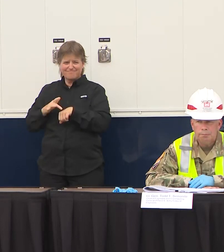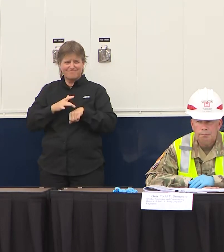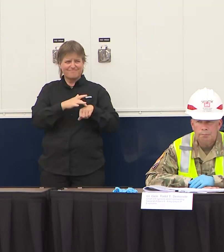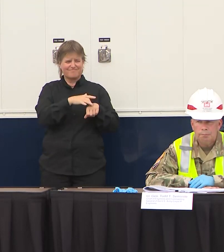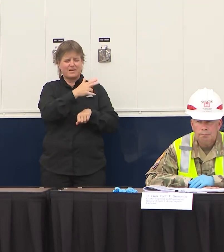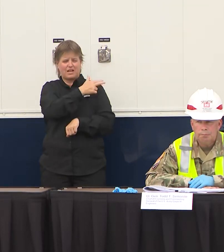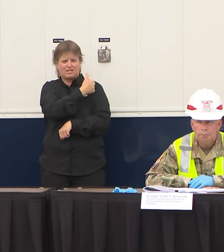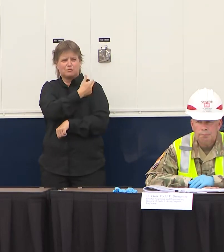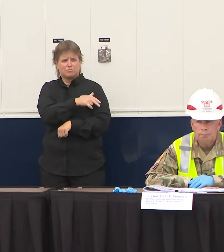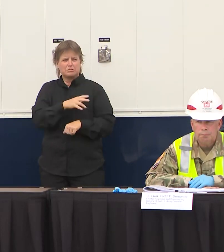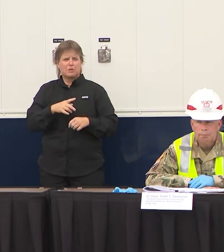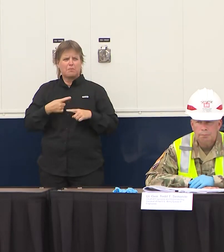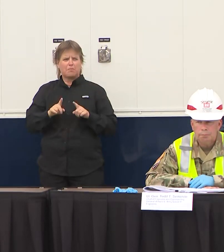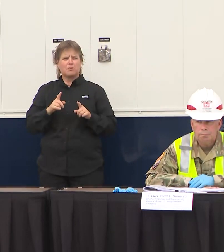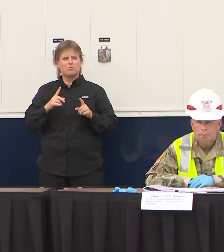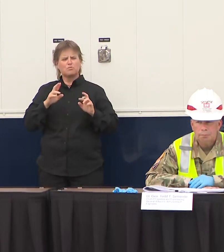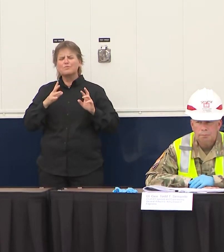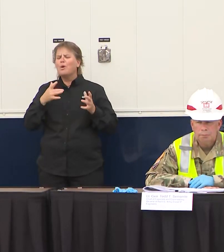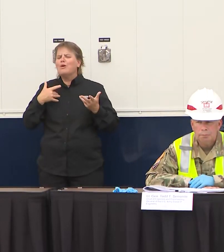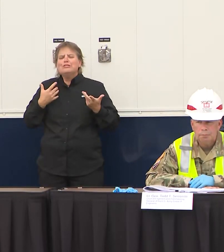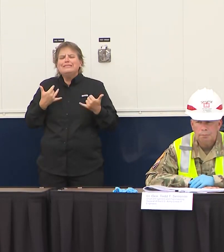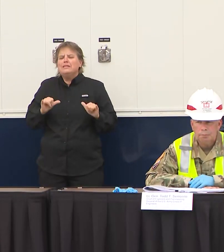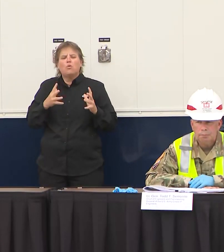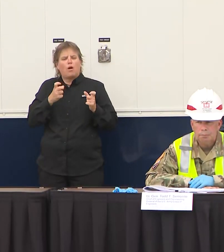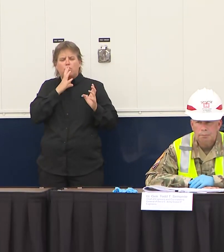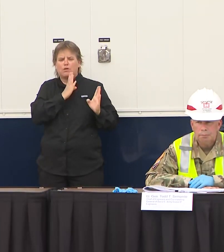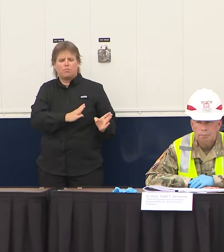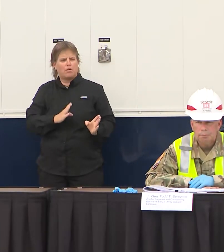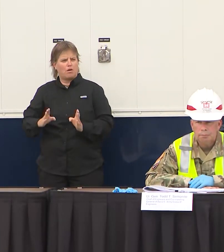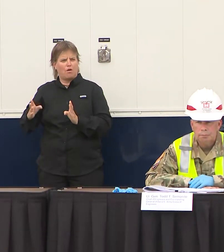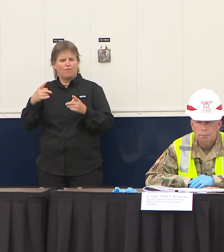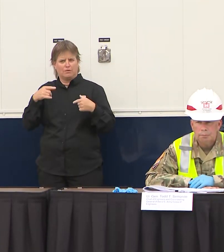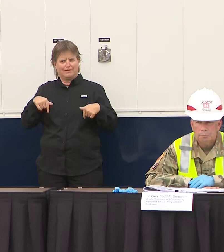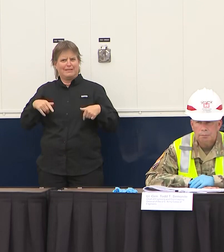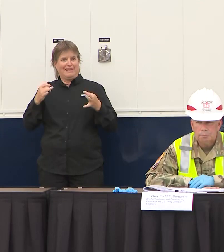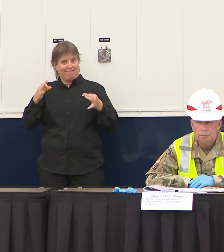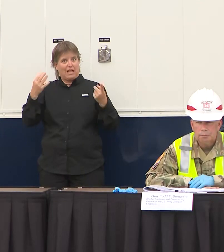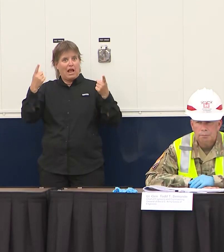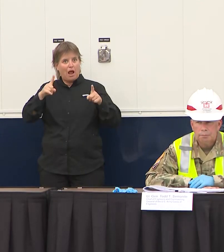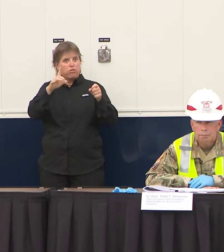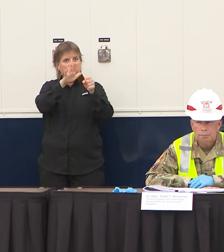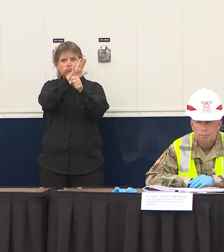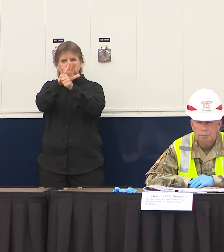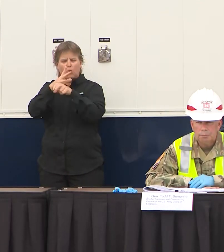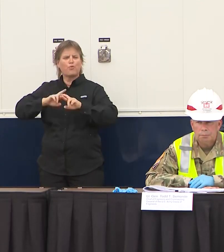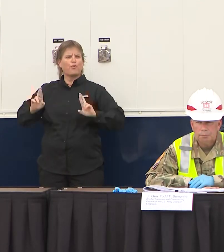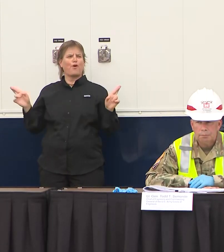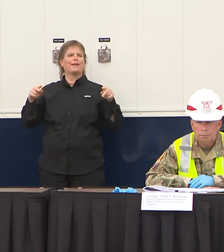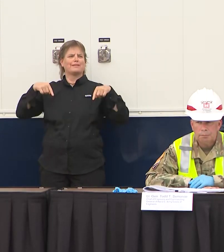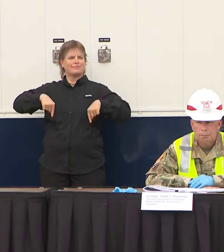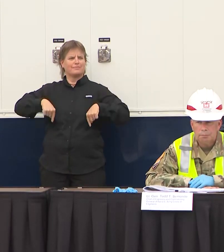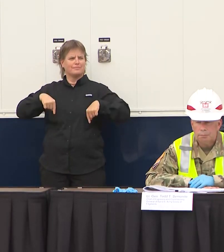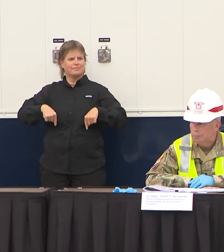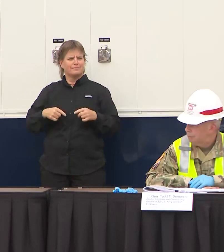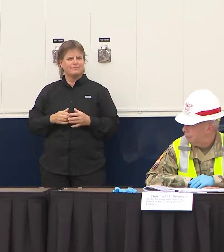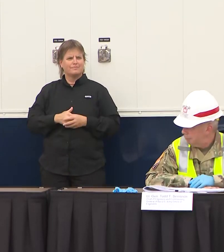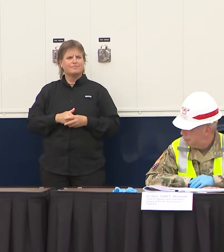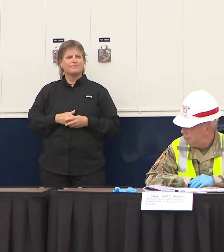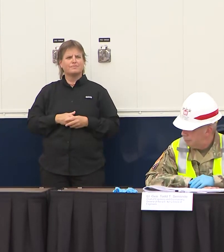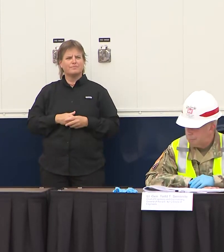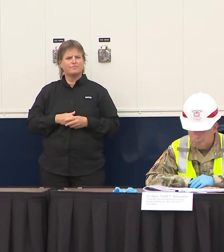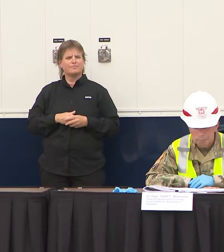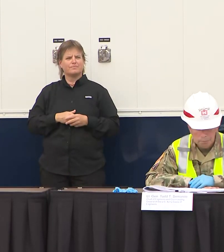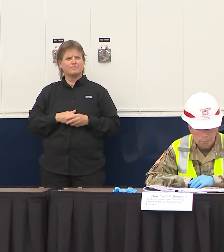to take care of people so I think that this is the smart thing to do I think it's the responsible thing to do and you know I'm really glad to have the Army Corps of